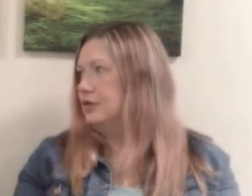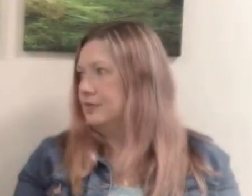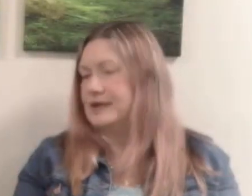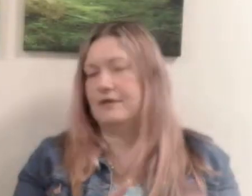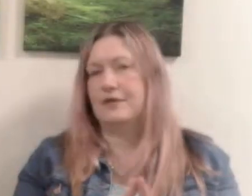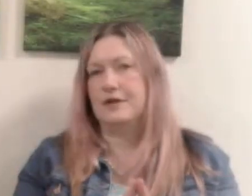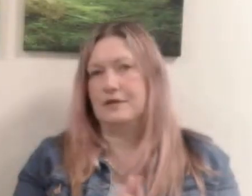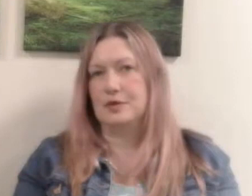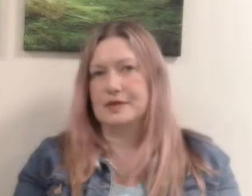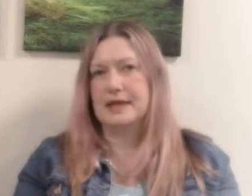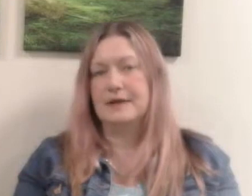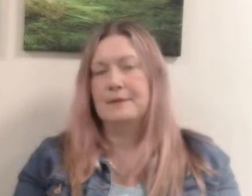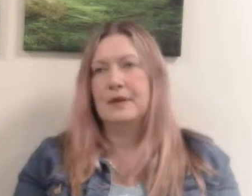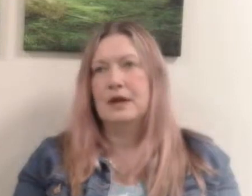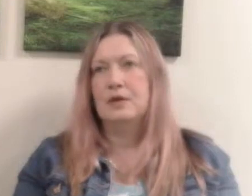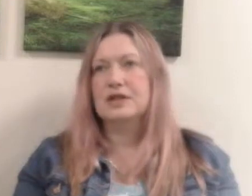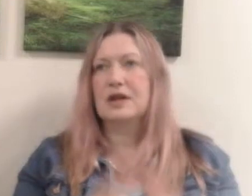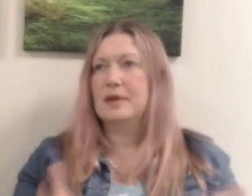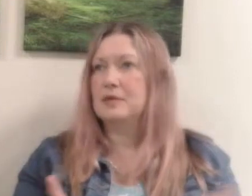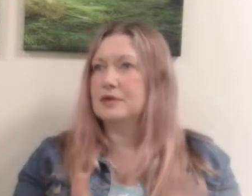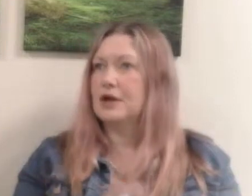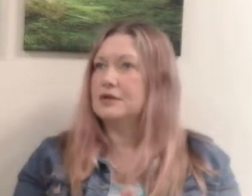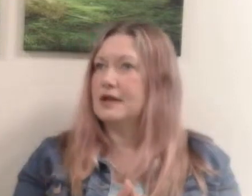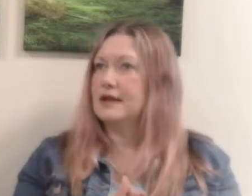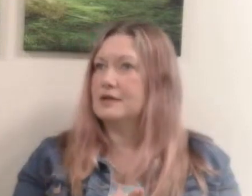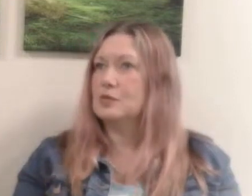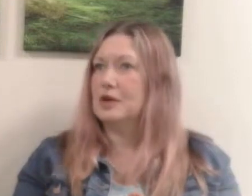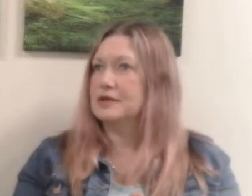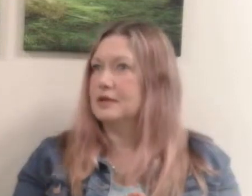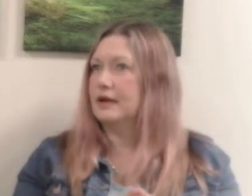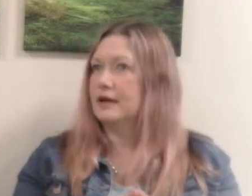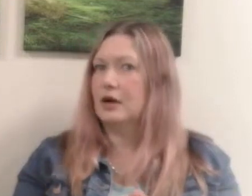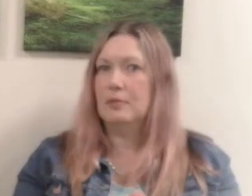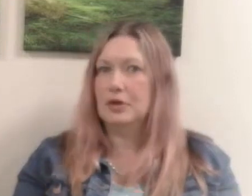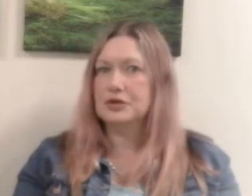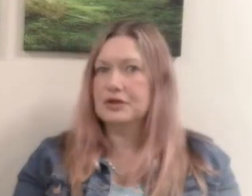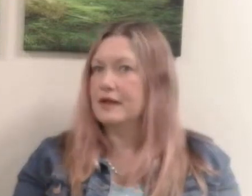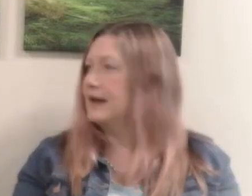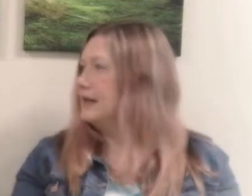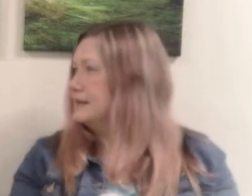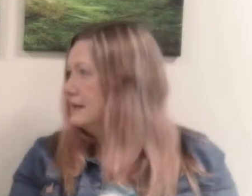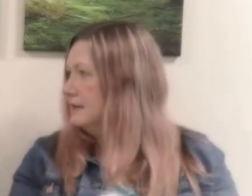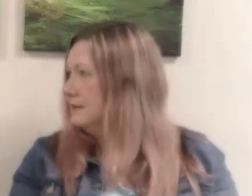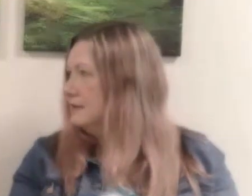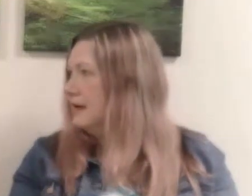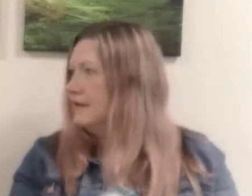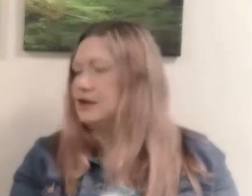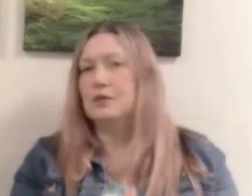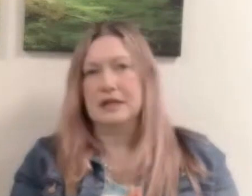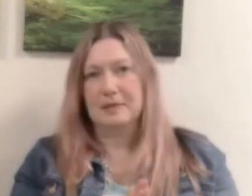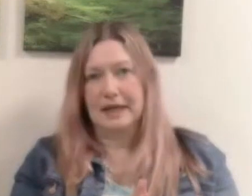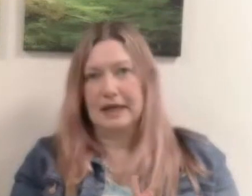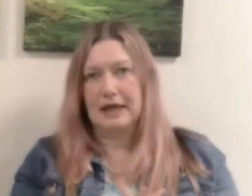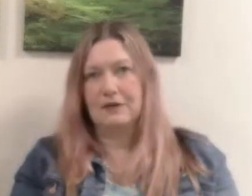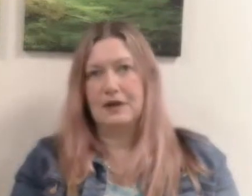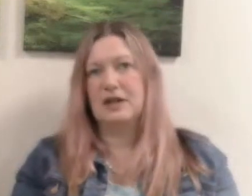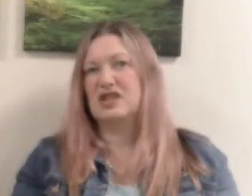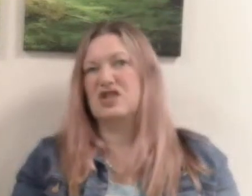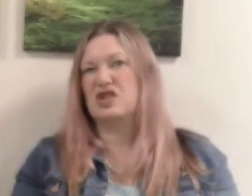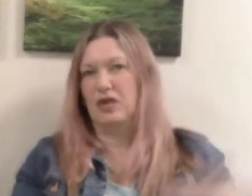you're set free from your sin which some people would go to that it's almost to like a carton blanche that they can sin yeah and they don't need to make any effort and it's all